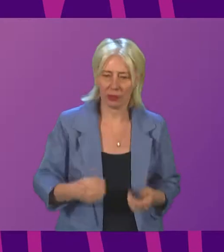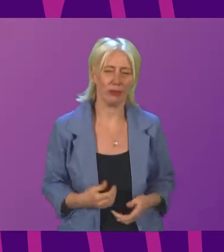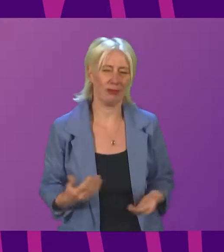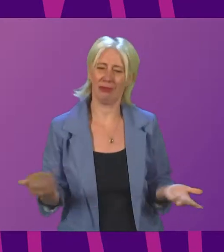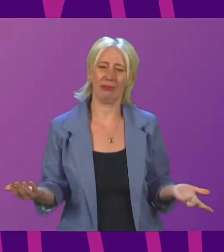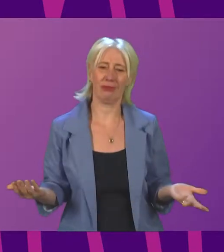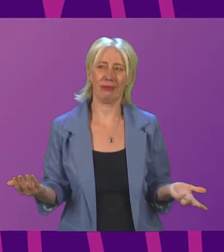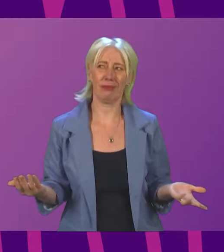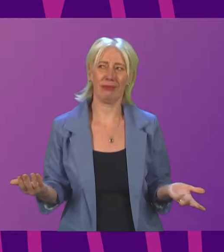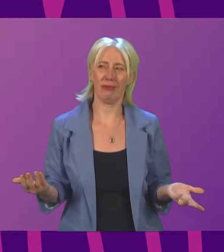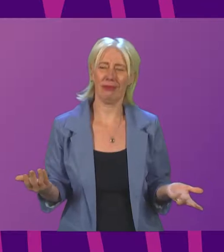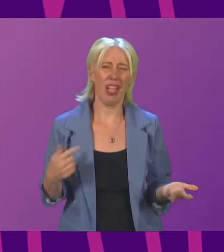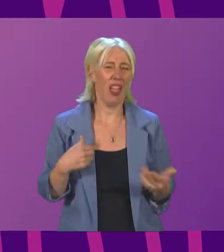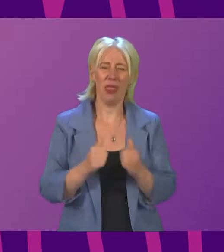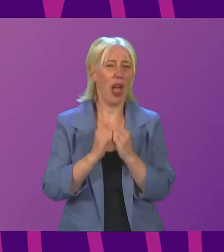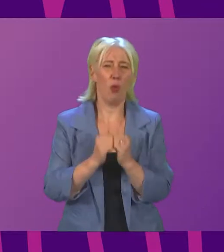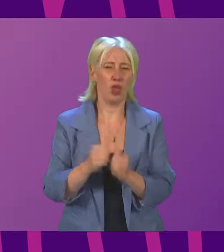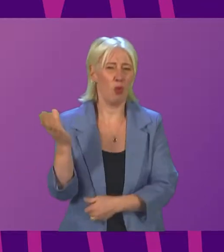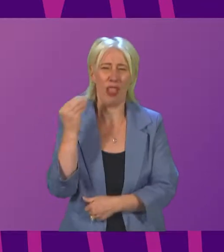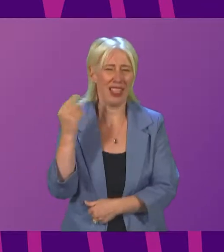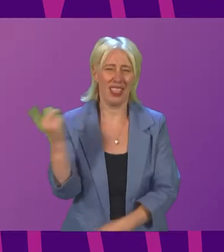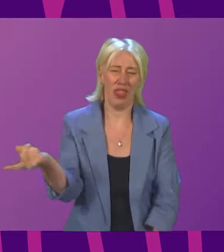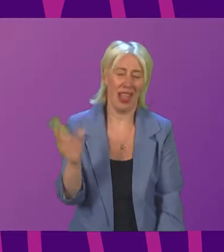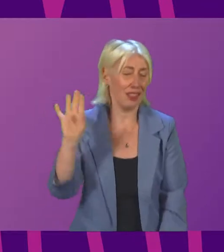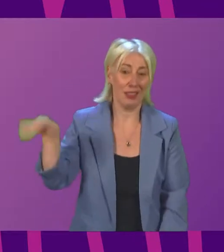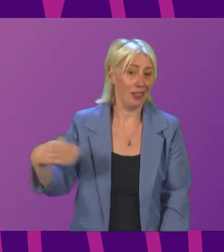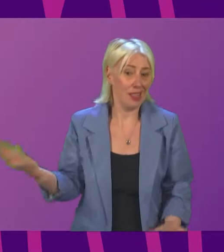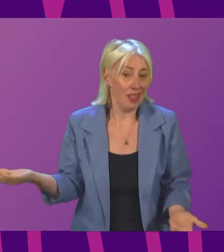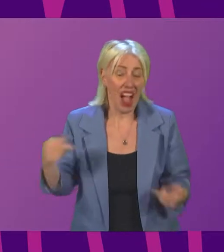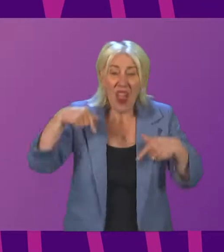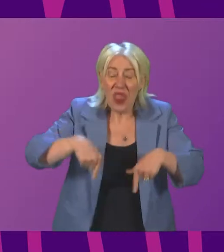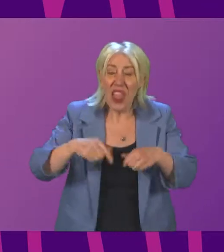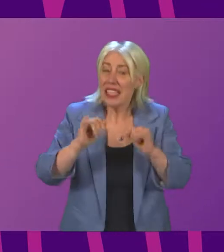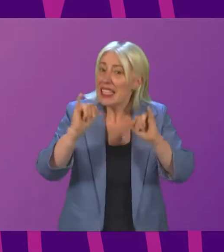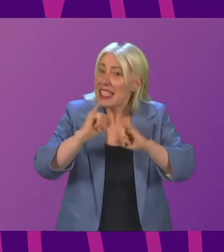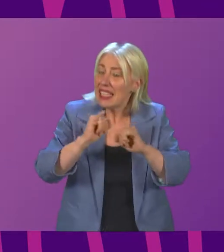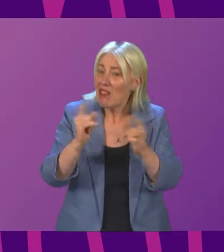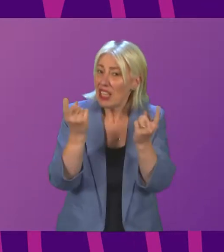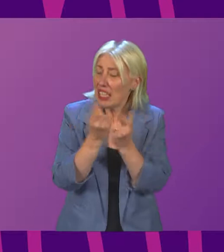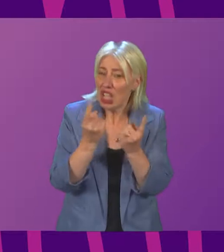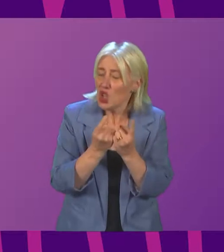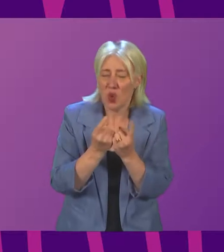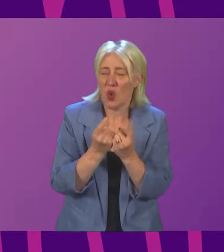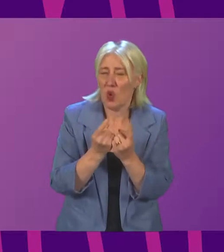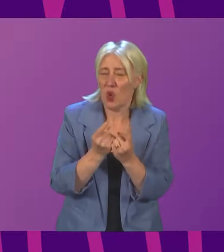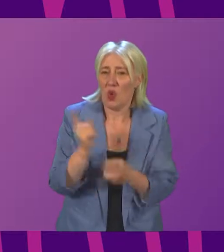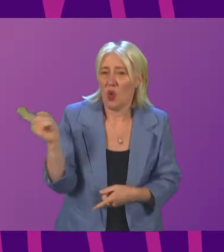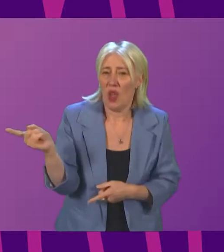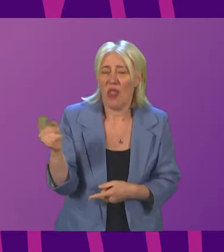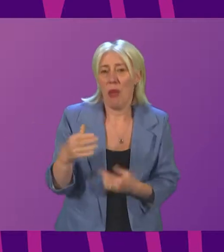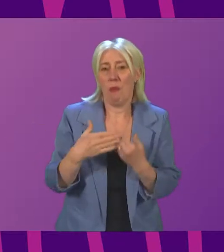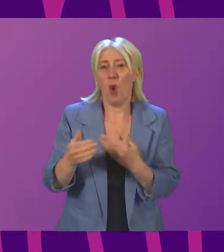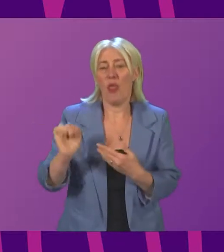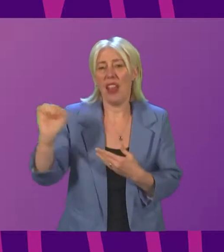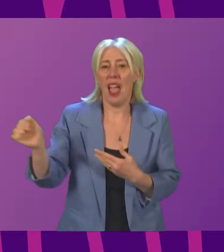worth listening to, I have to say, presenting officer. This is a serious issue. This is a serious issue that deserves far more than Stephen